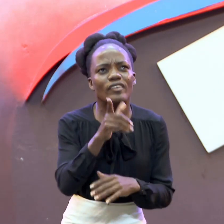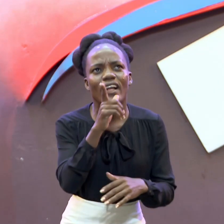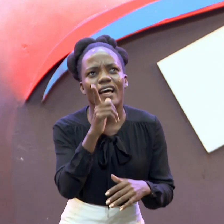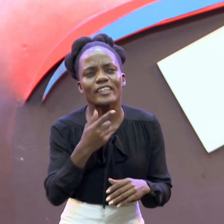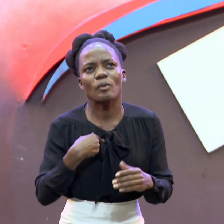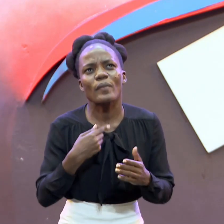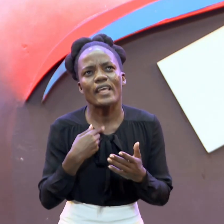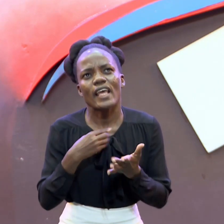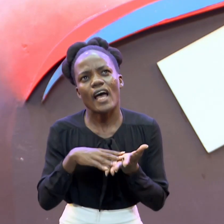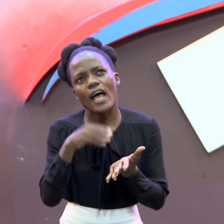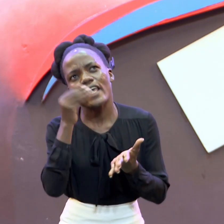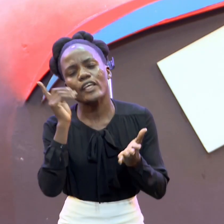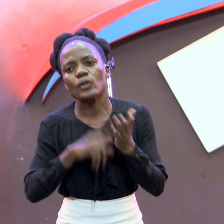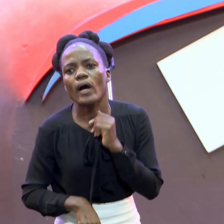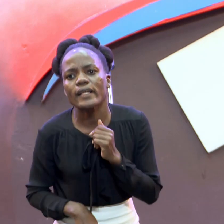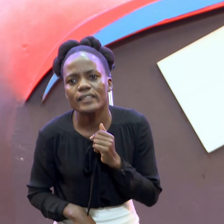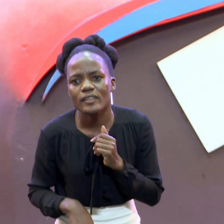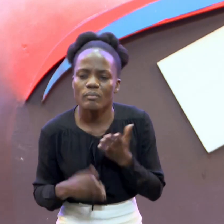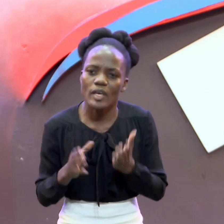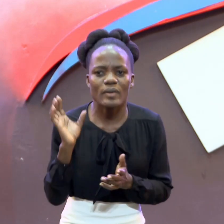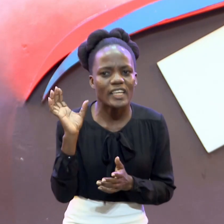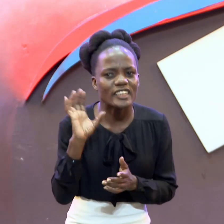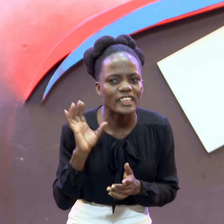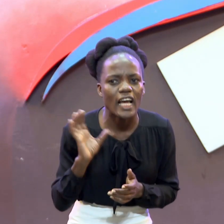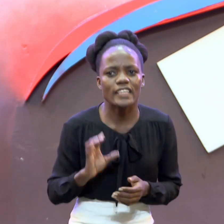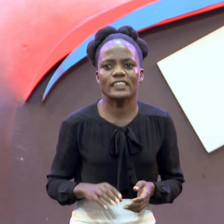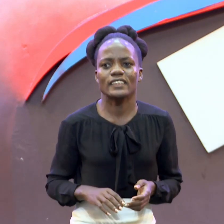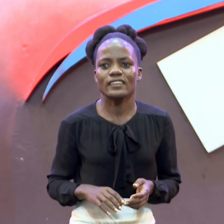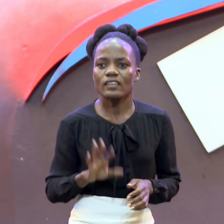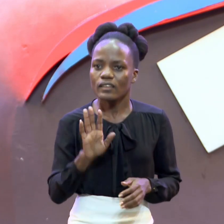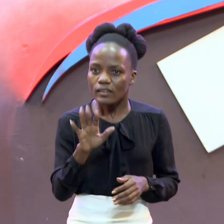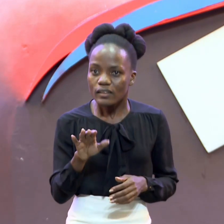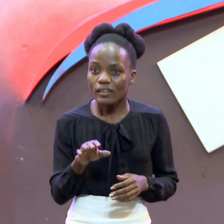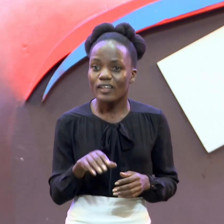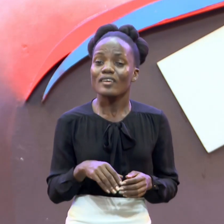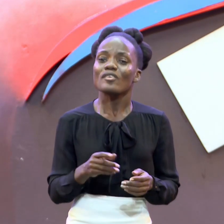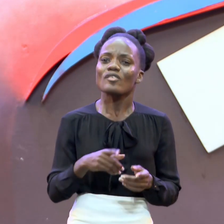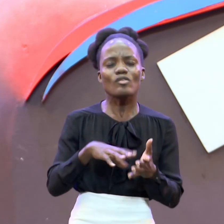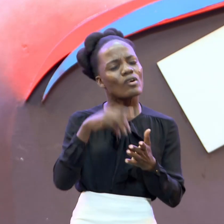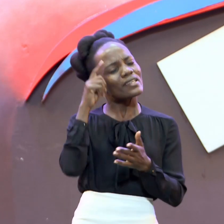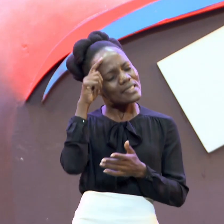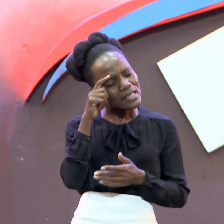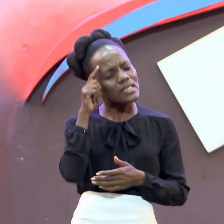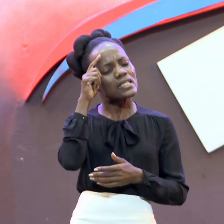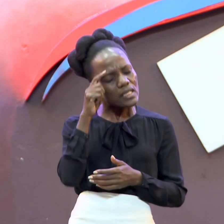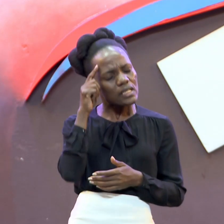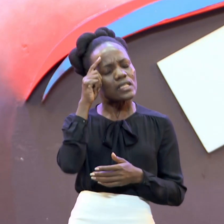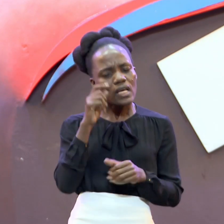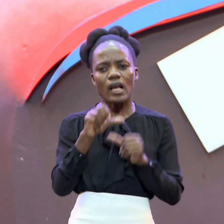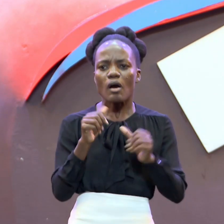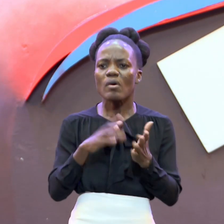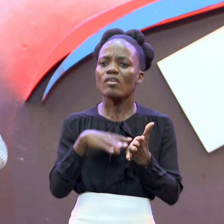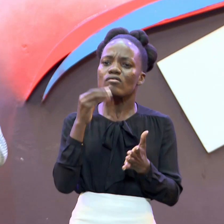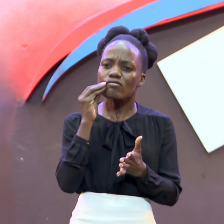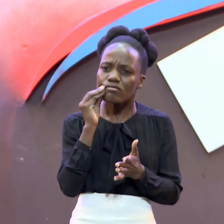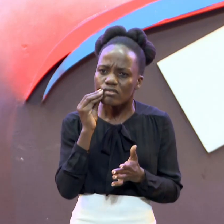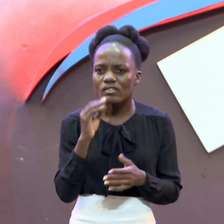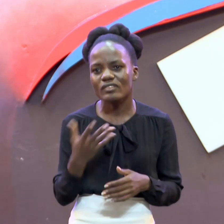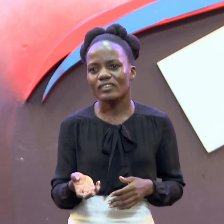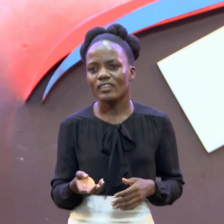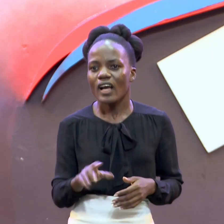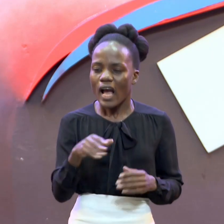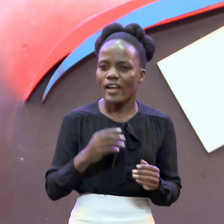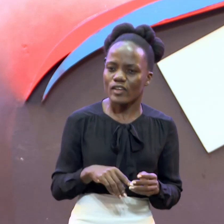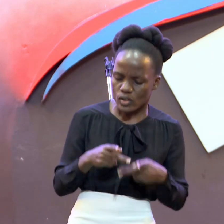And Then What Will I Have For Supper And You Take A Lot Of Meditation On It How Much Money